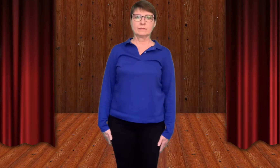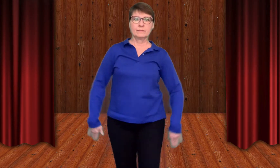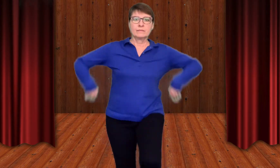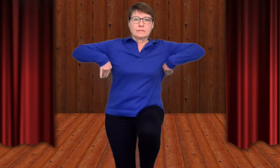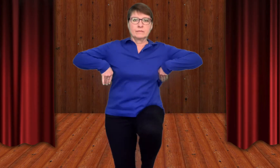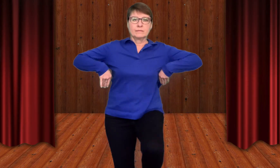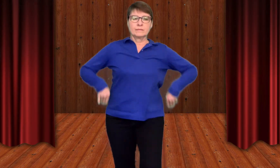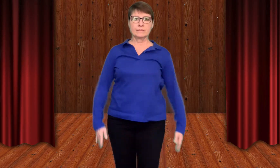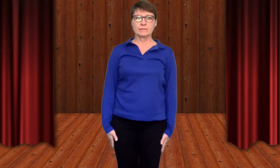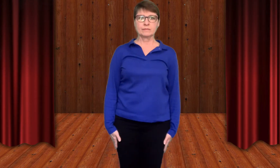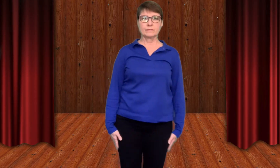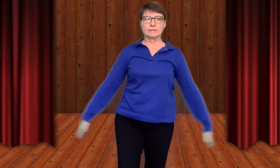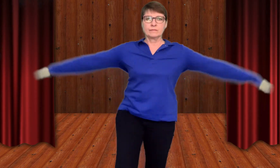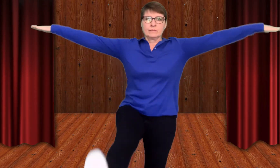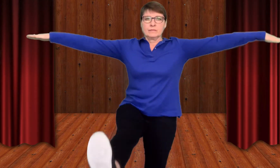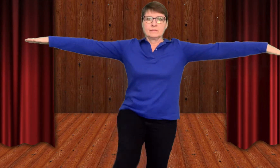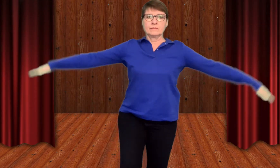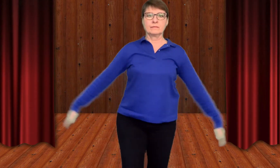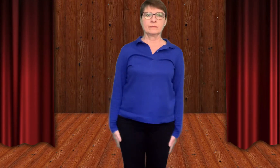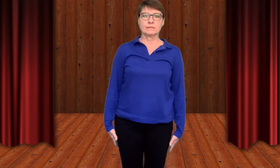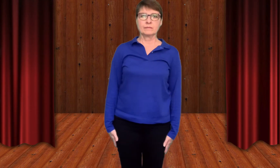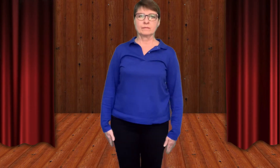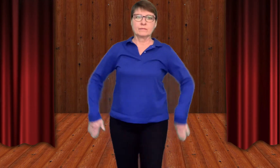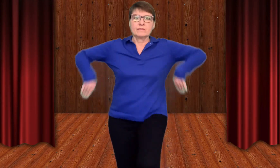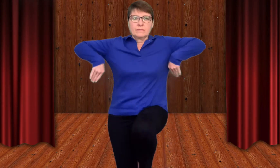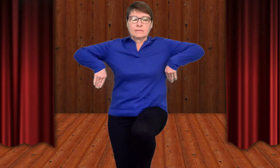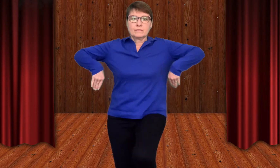Keep moving your arms and your legs.